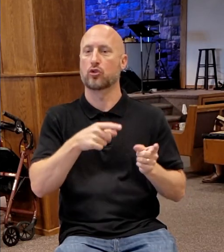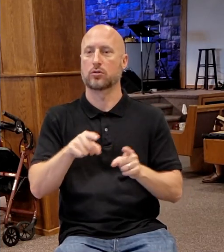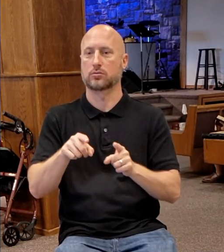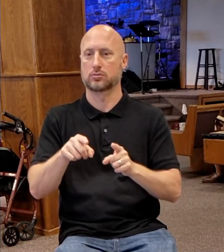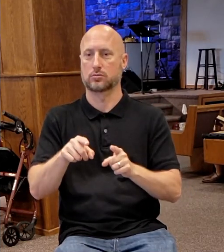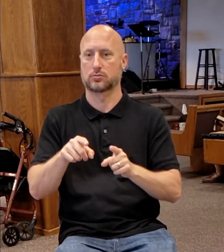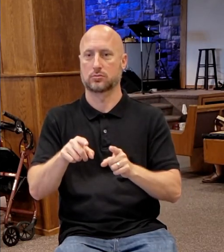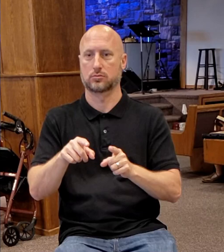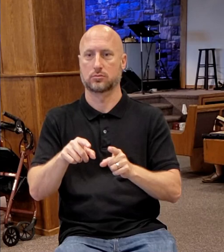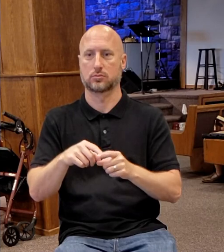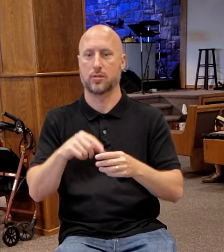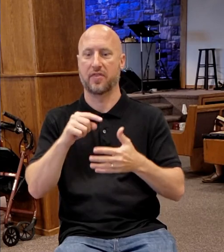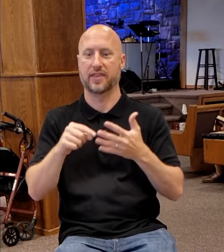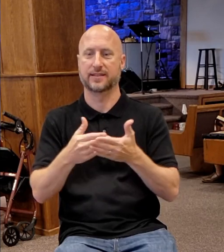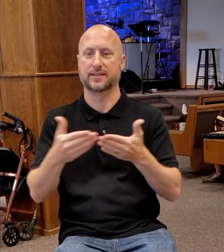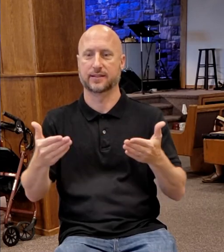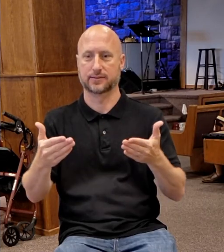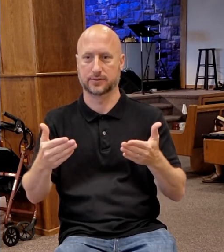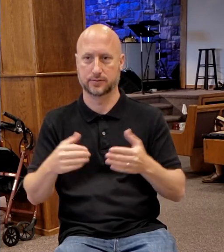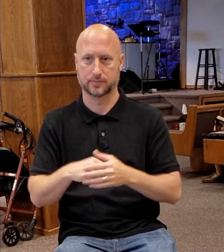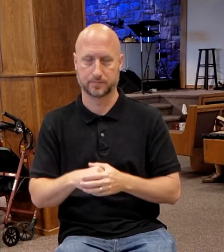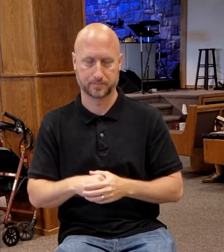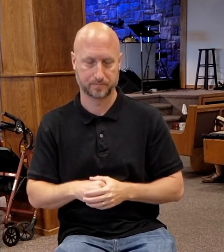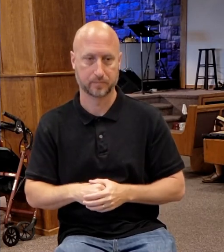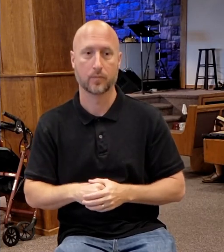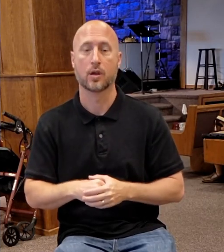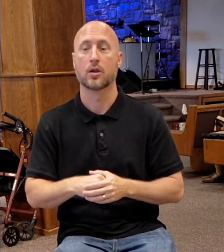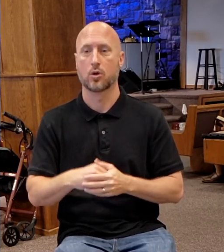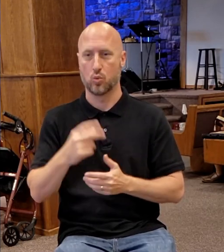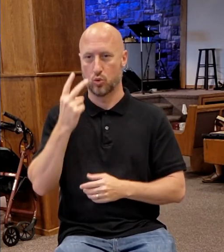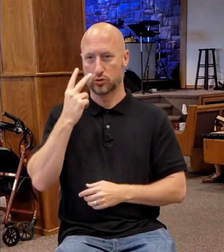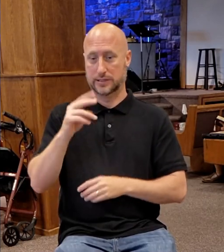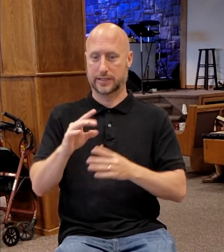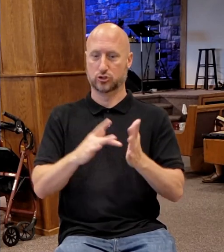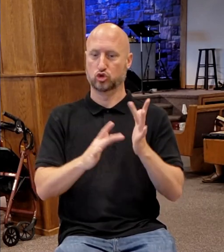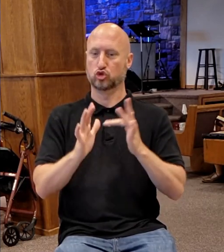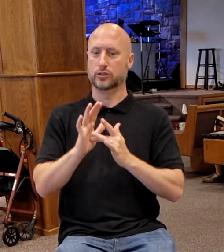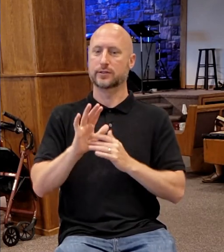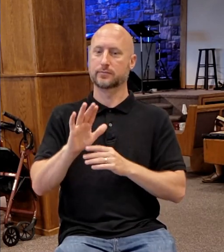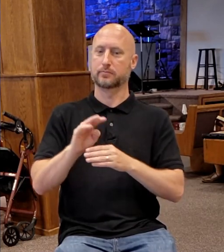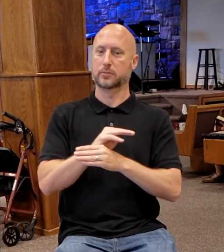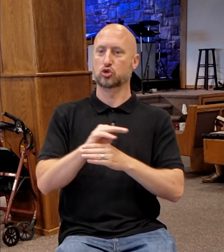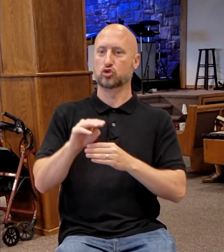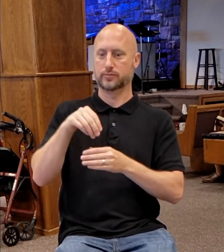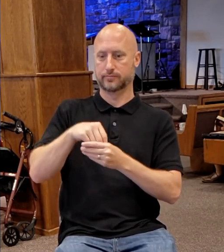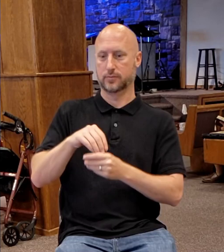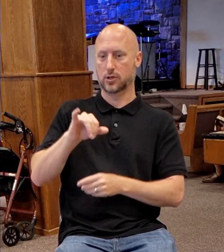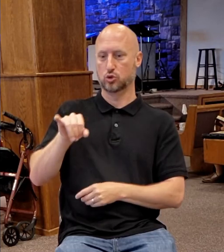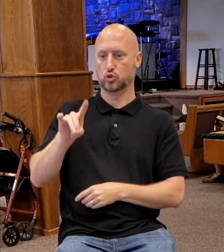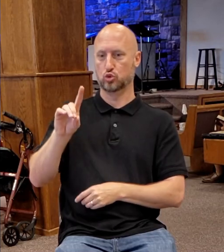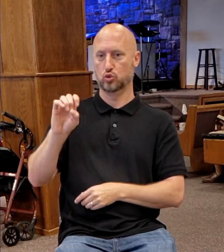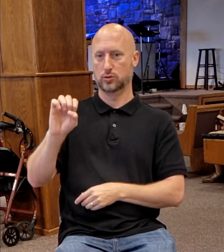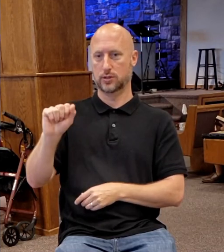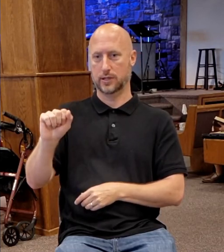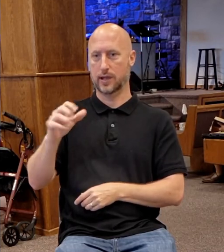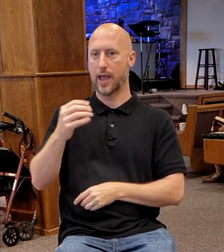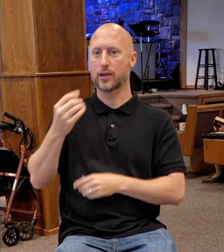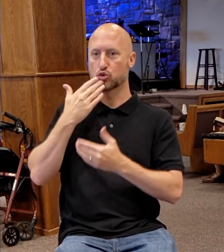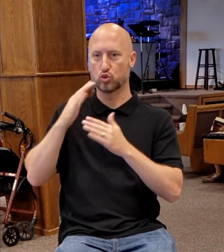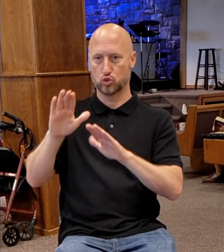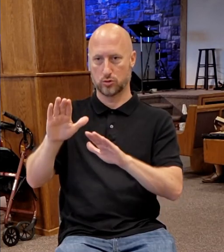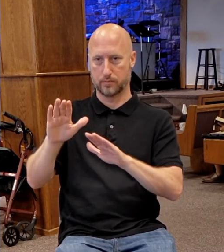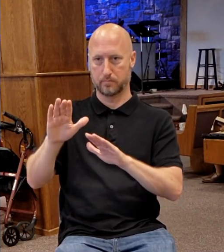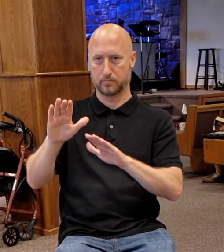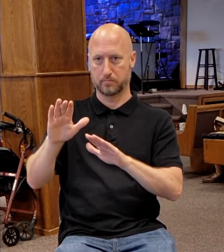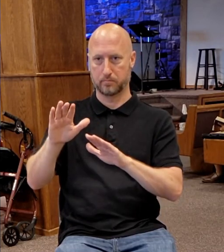introduced in large part now to his ministry in Judea and Jerusalem. And as John gives us